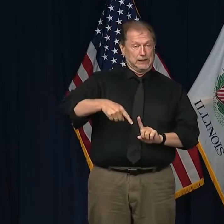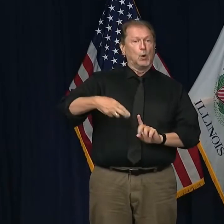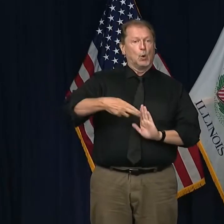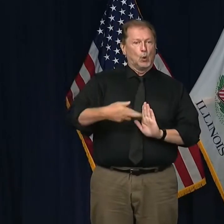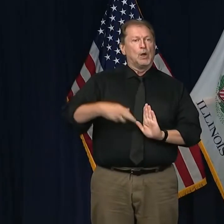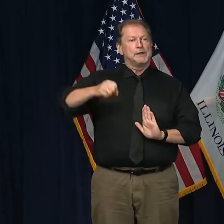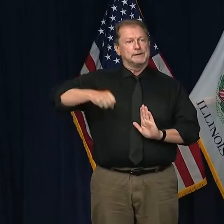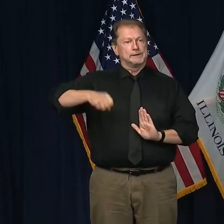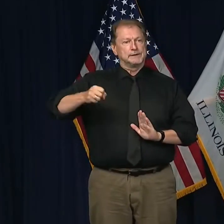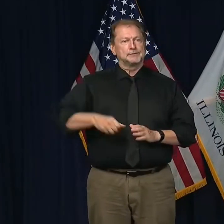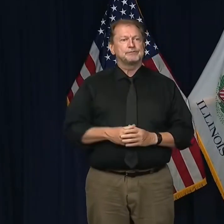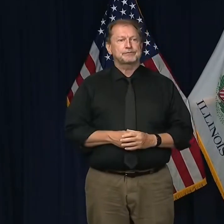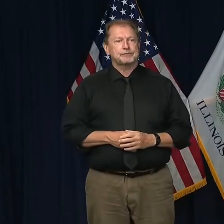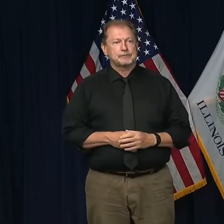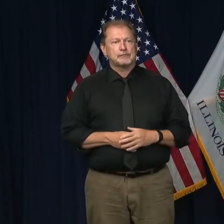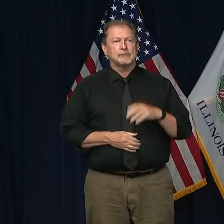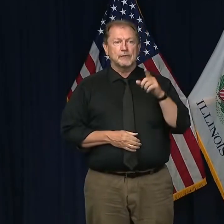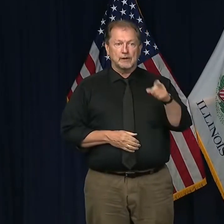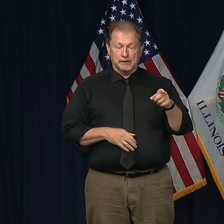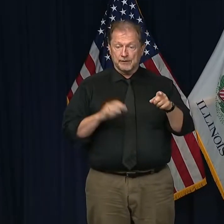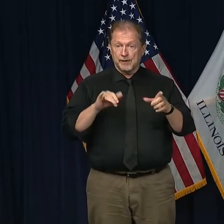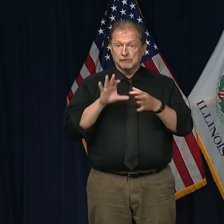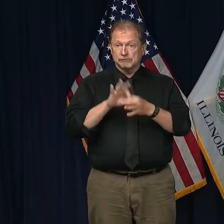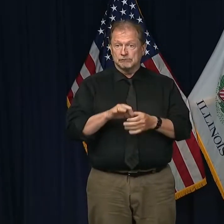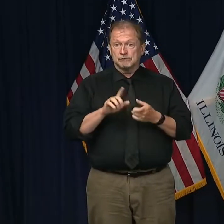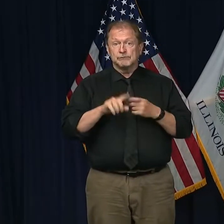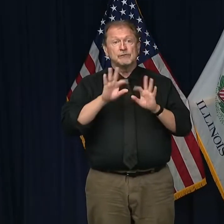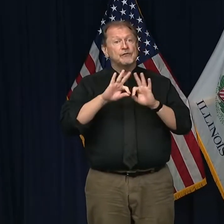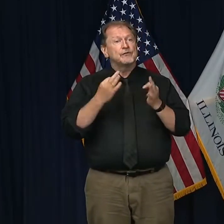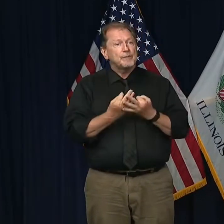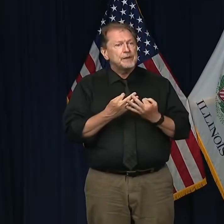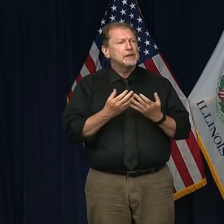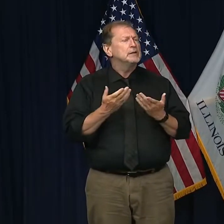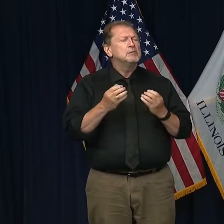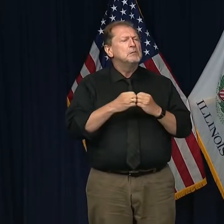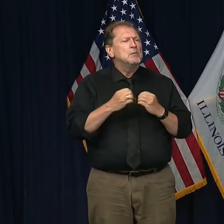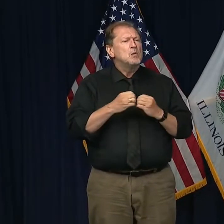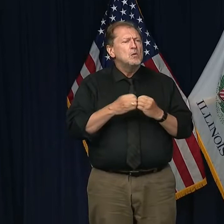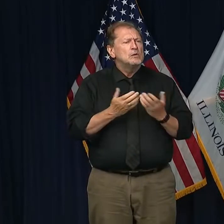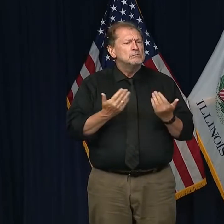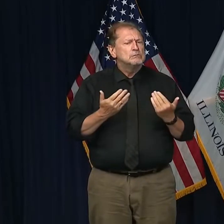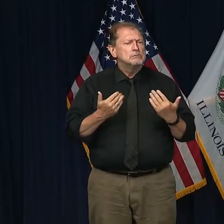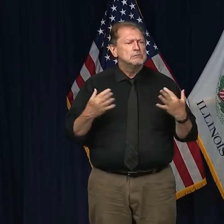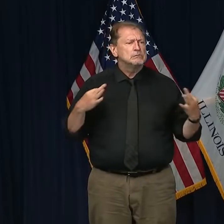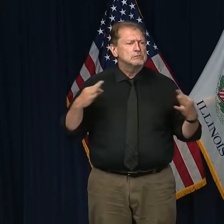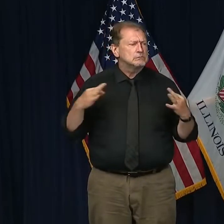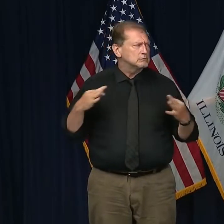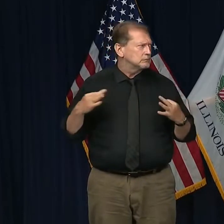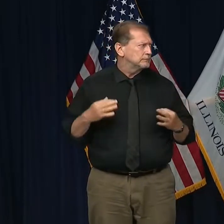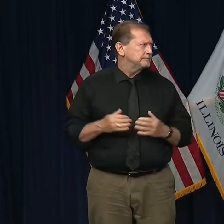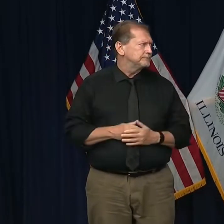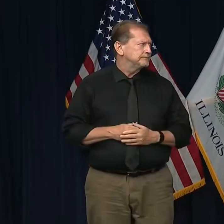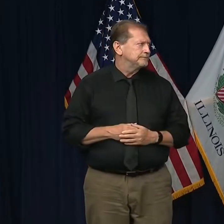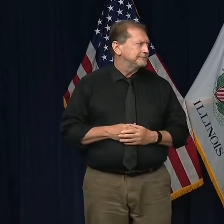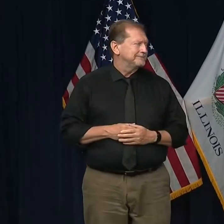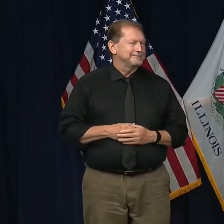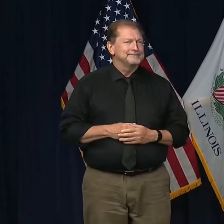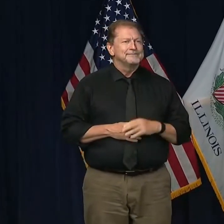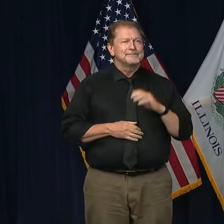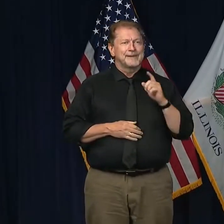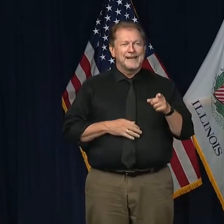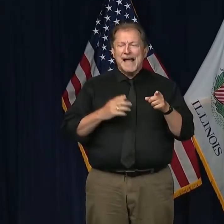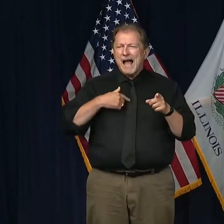that mean your family will as well? Sure, of course. They will, can you be more, uh, expansive for your camera?